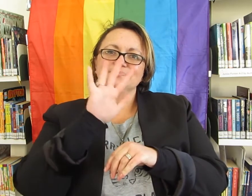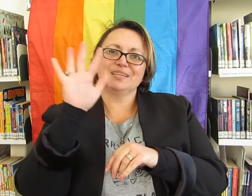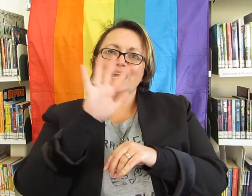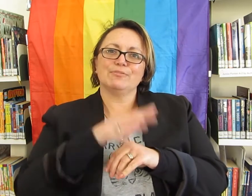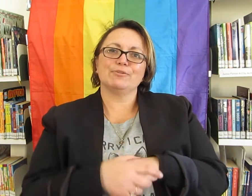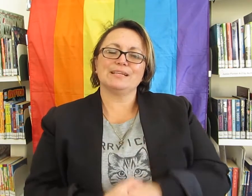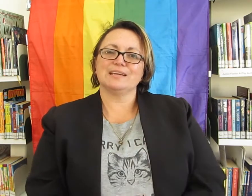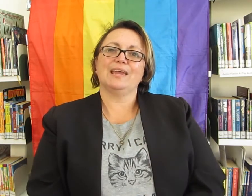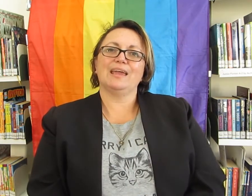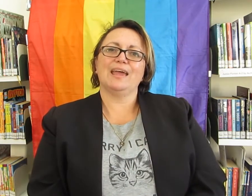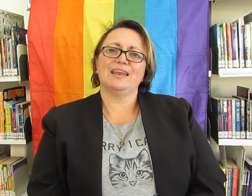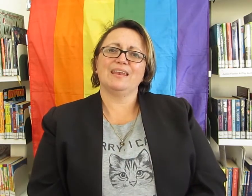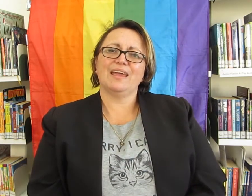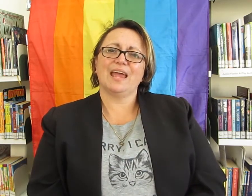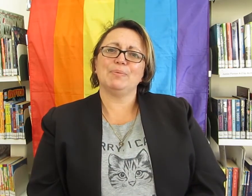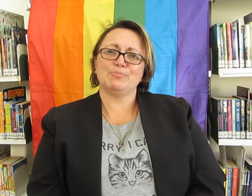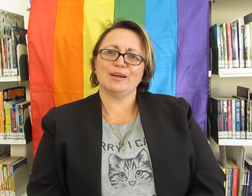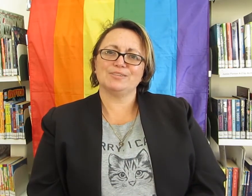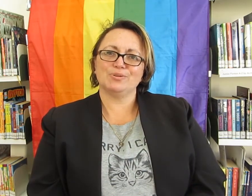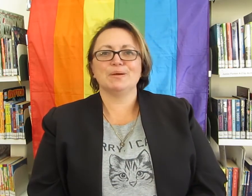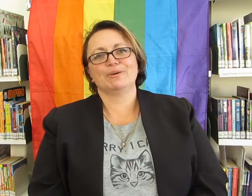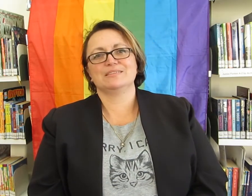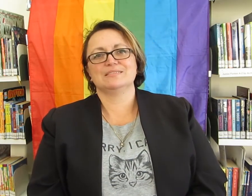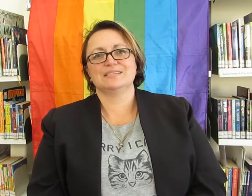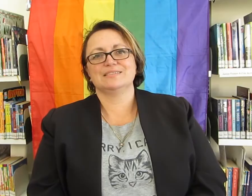have a great day, and happy pride to all my brothers and sisters.